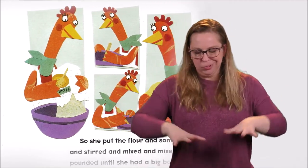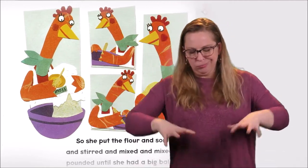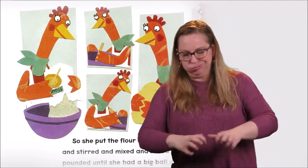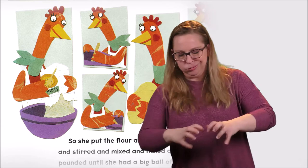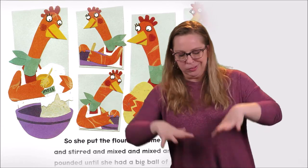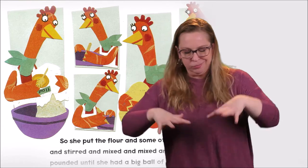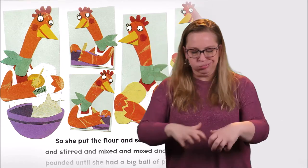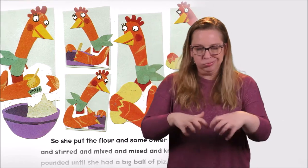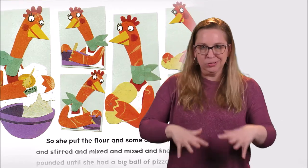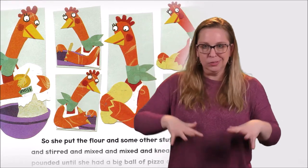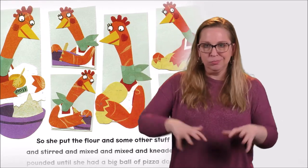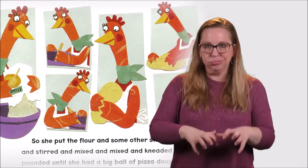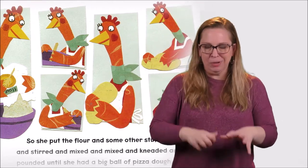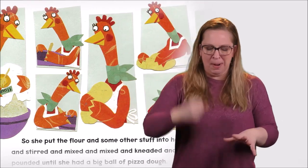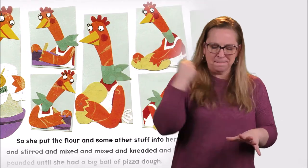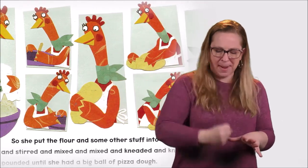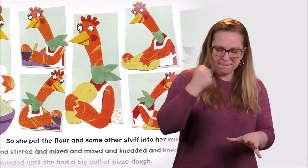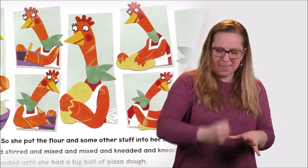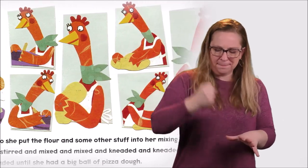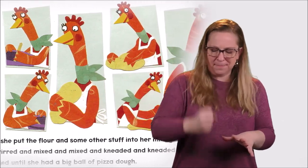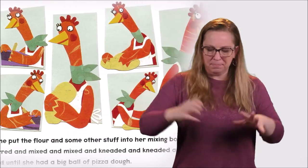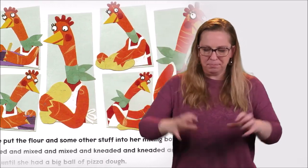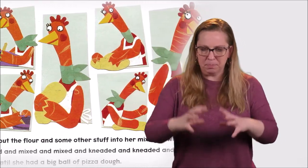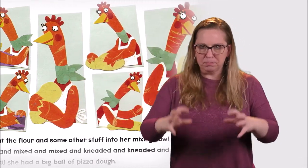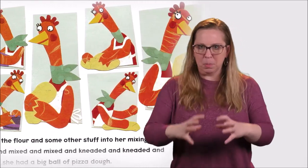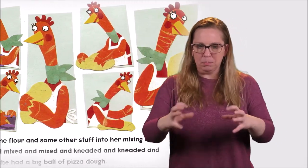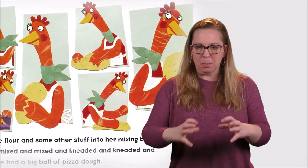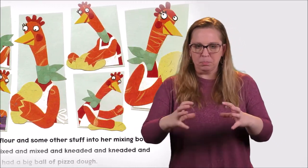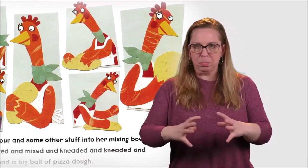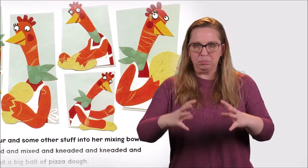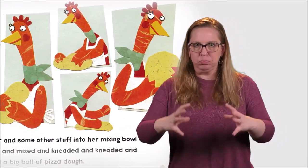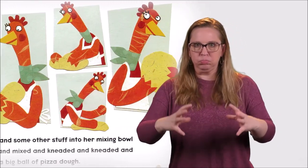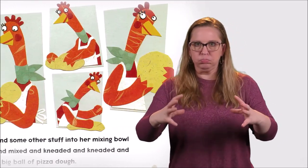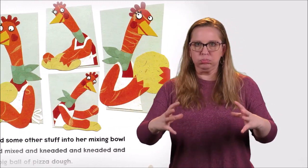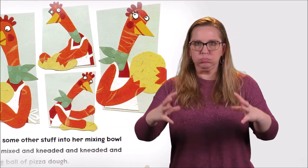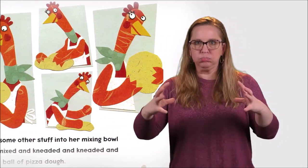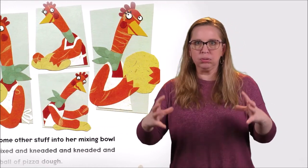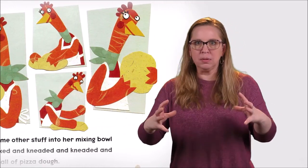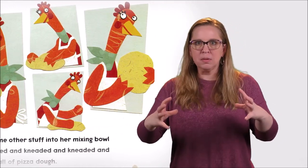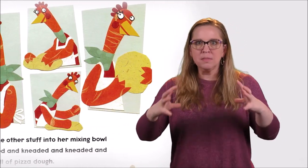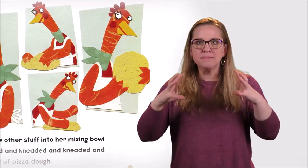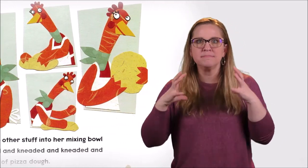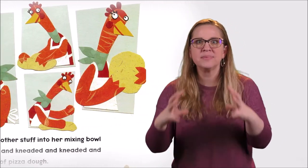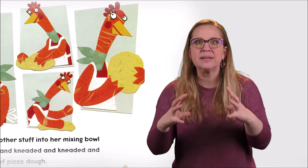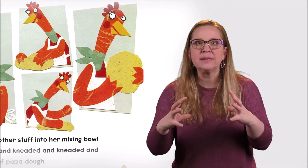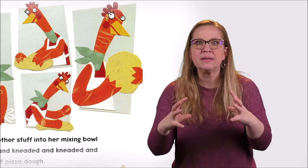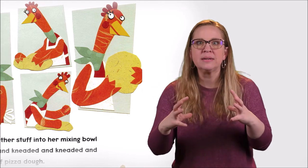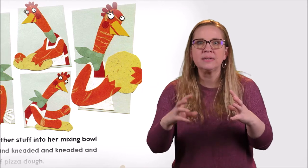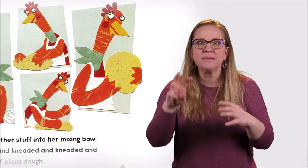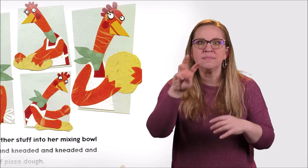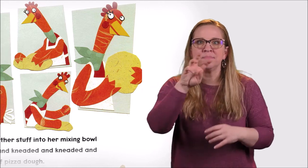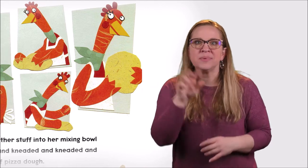and kneaded, and kneaded, and pounded. Until she had a big ball of pizza dough.